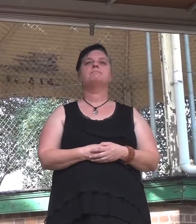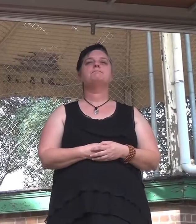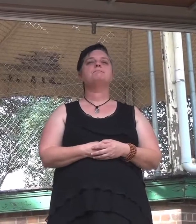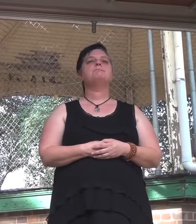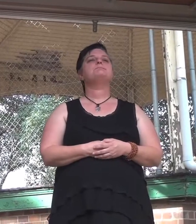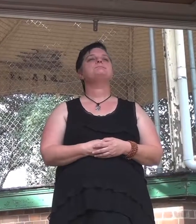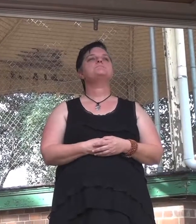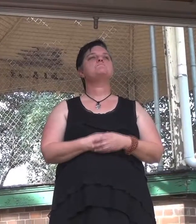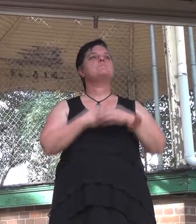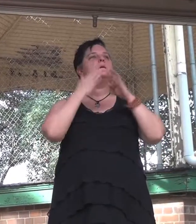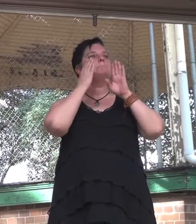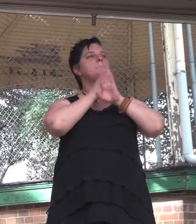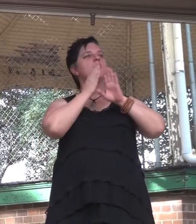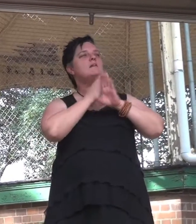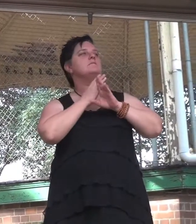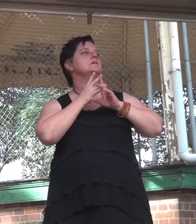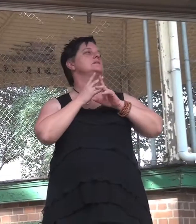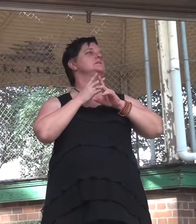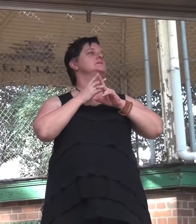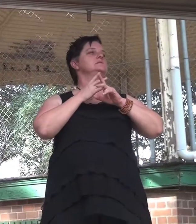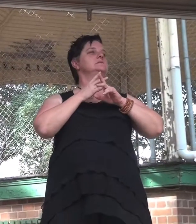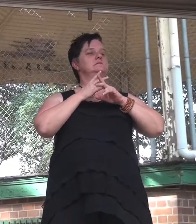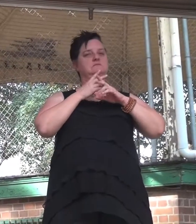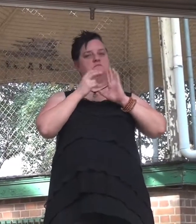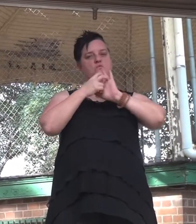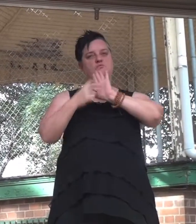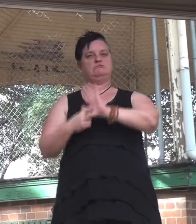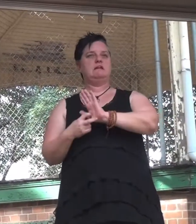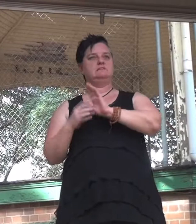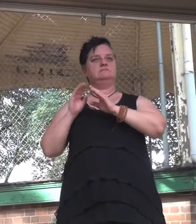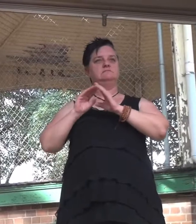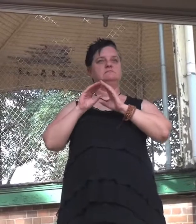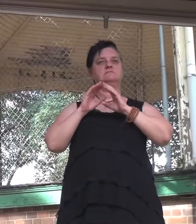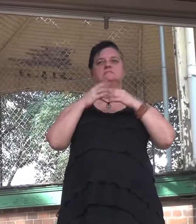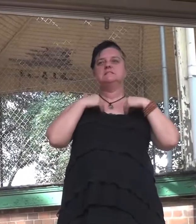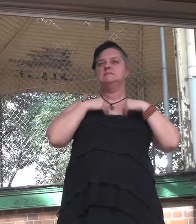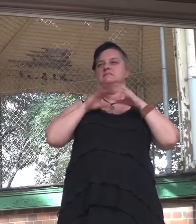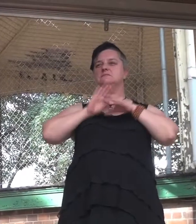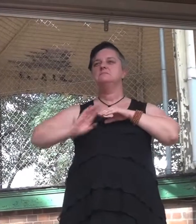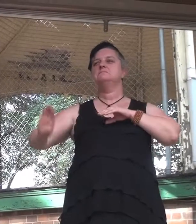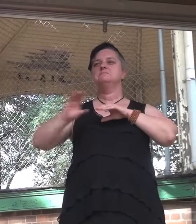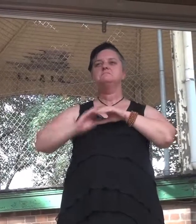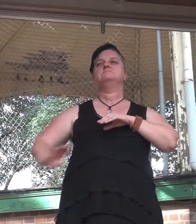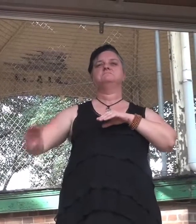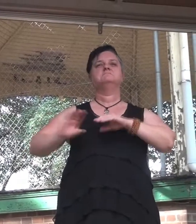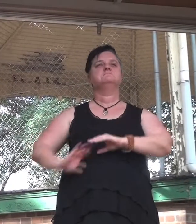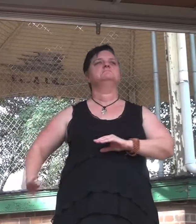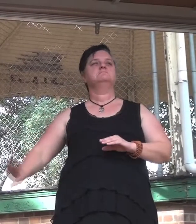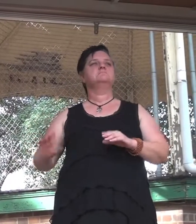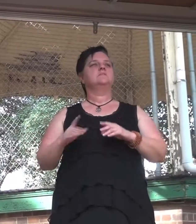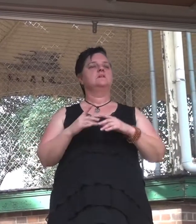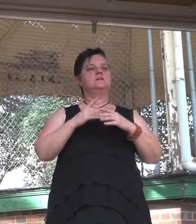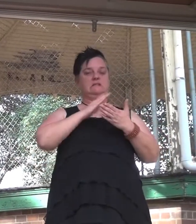Privatisation, outsourcing was done by Labor and the Liberal Party for years on a range of issues. Immigration, Indigenous affairs,